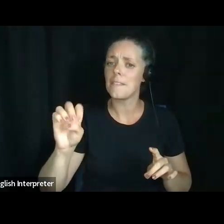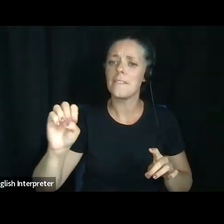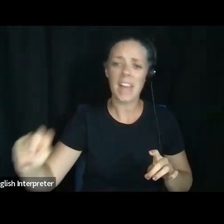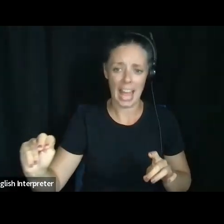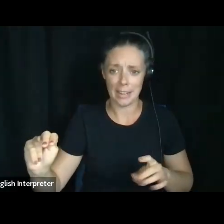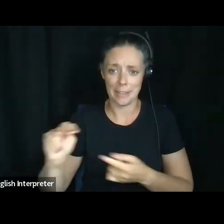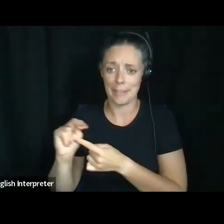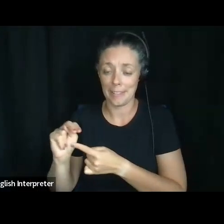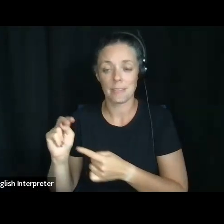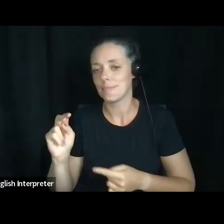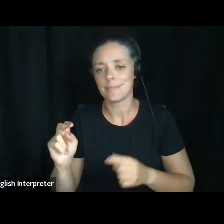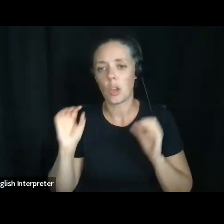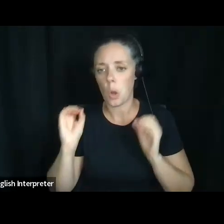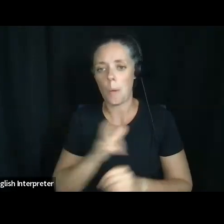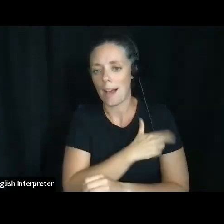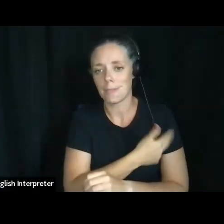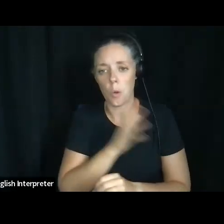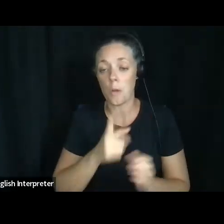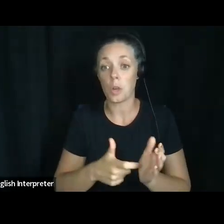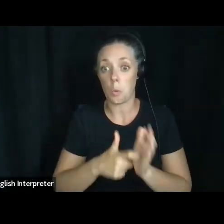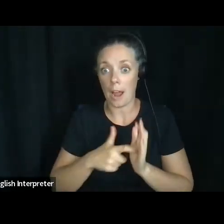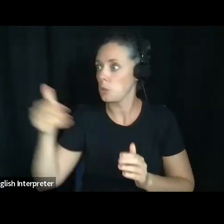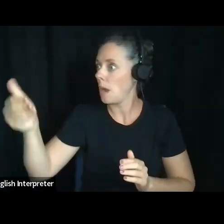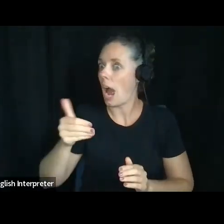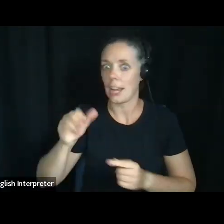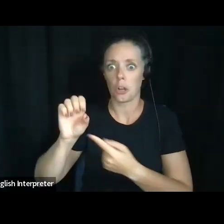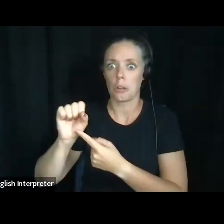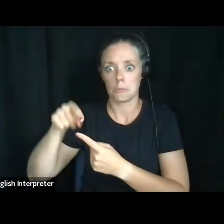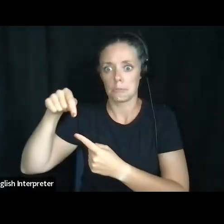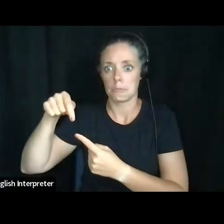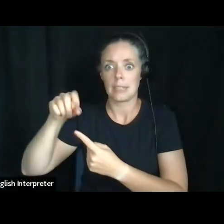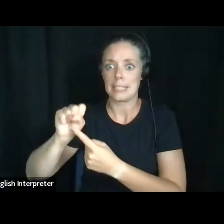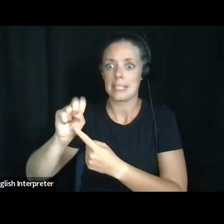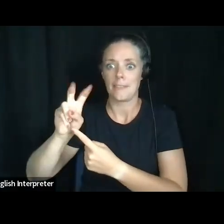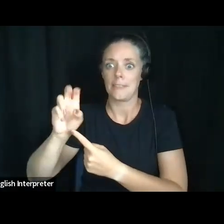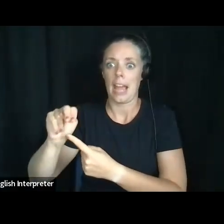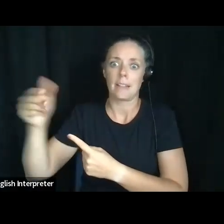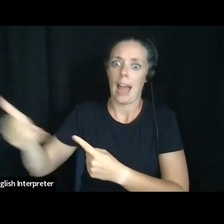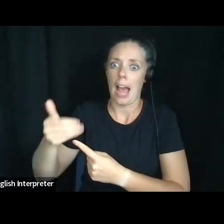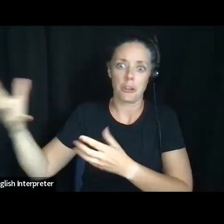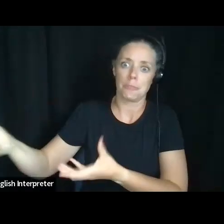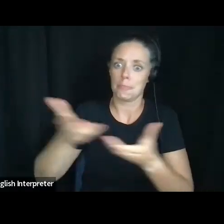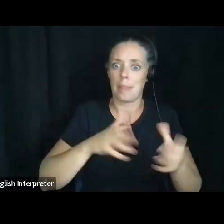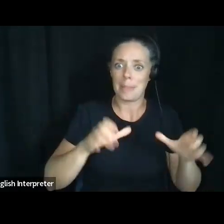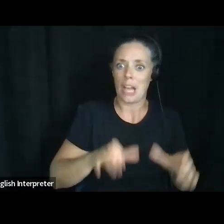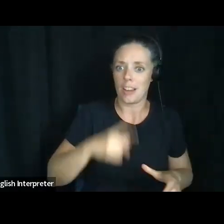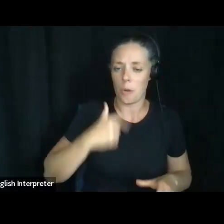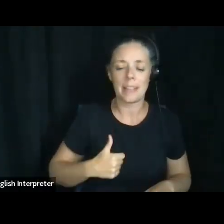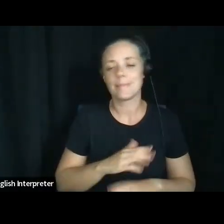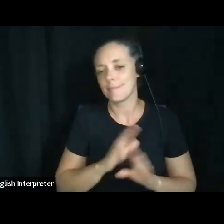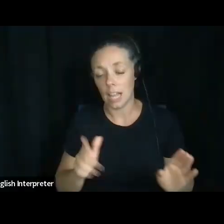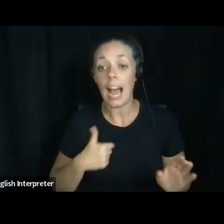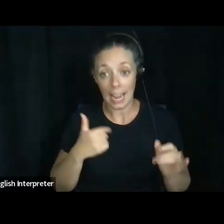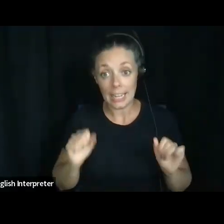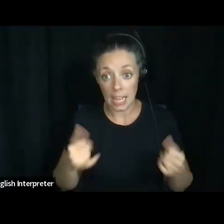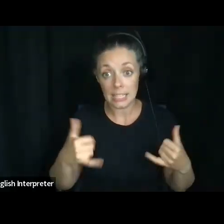to come and give me, um, a massage, but here's the thing. I can still put those things in my medical directive